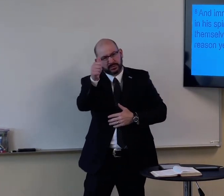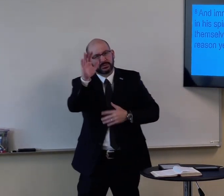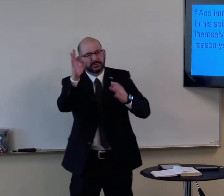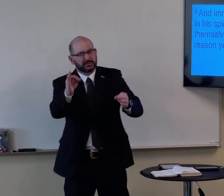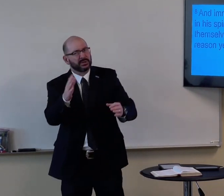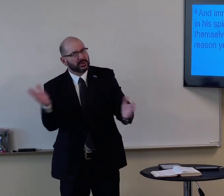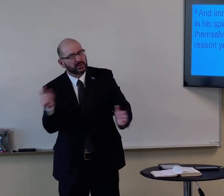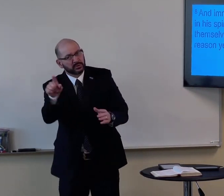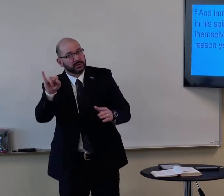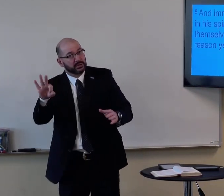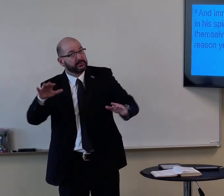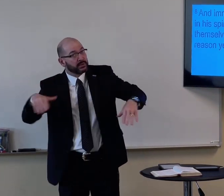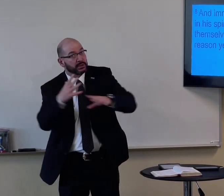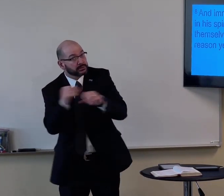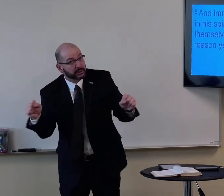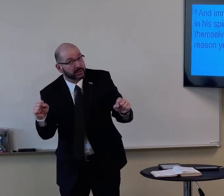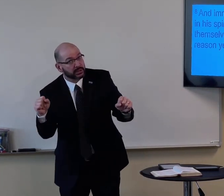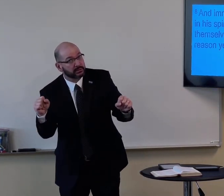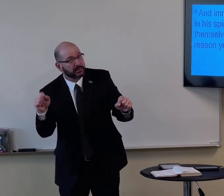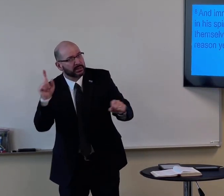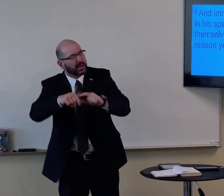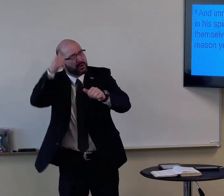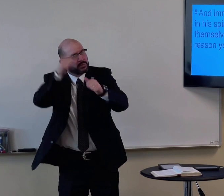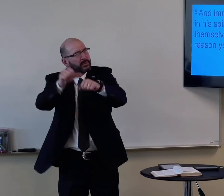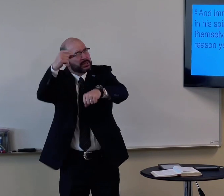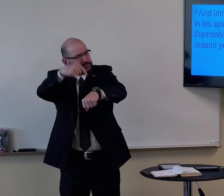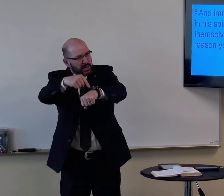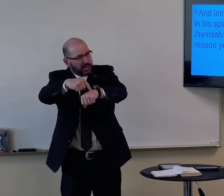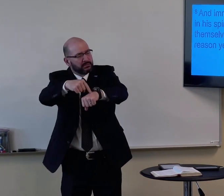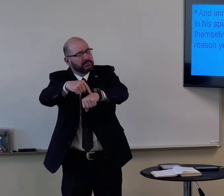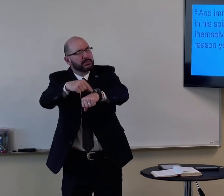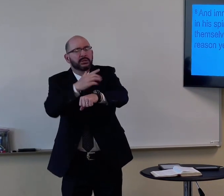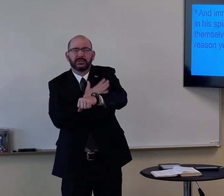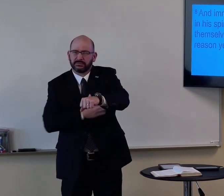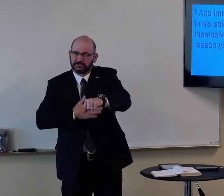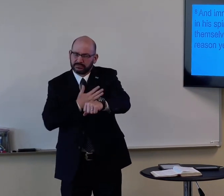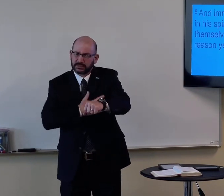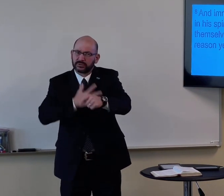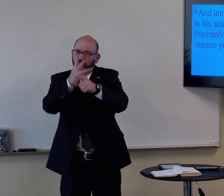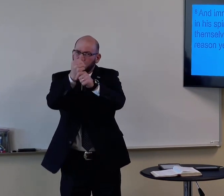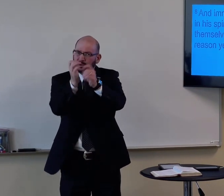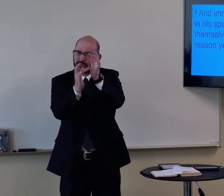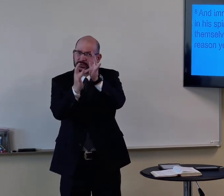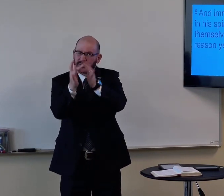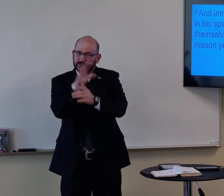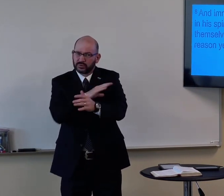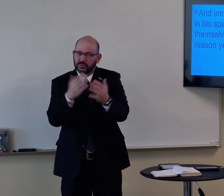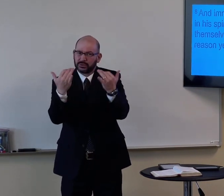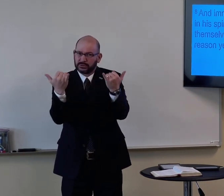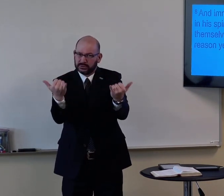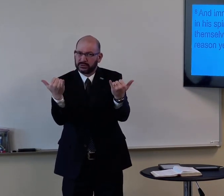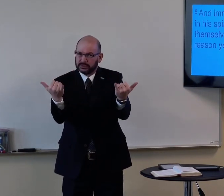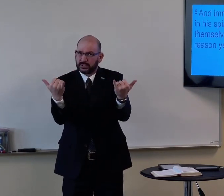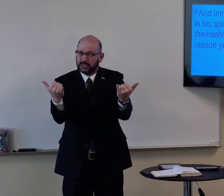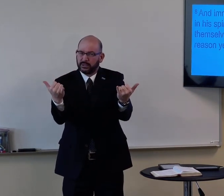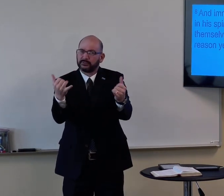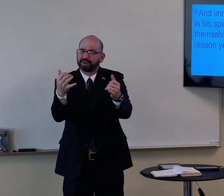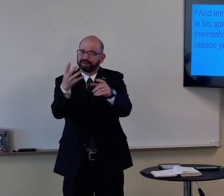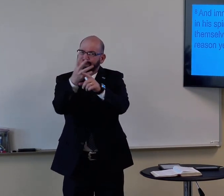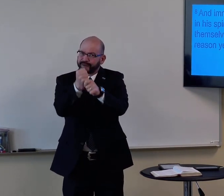Think about yourself, your decisions. If you're not yet saved, remember a time of getting saved, please trust in Jesus Christ right